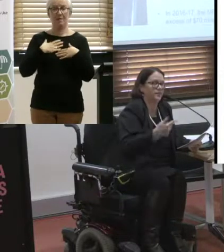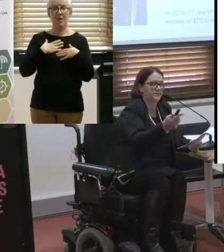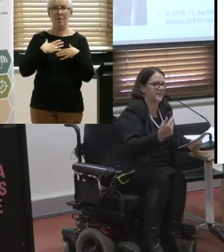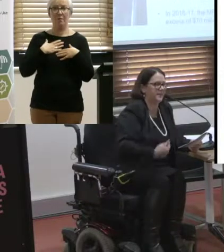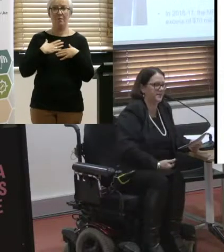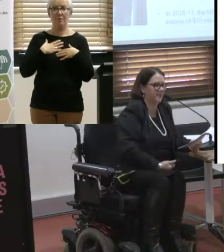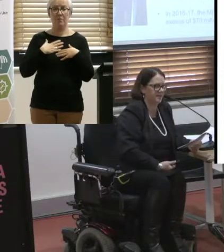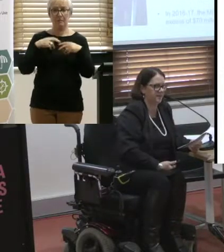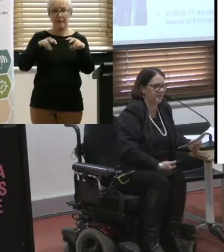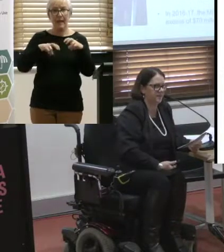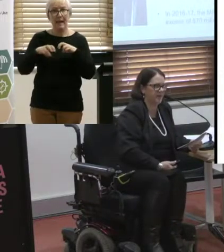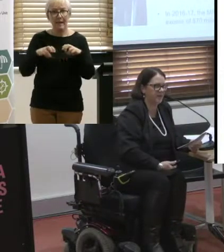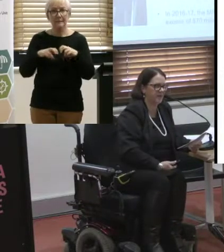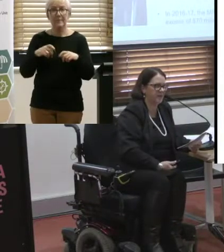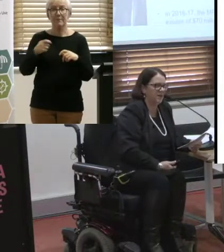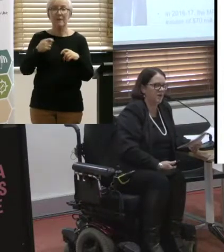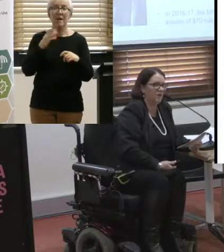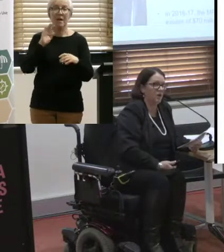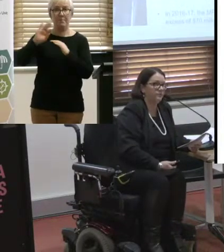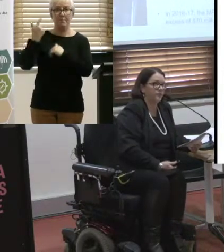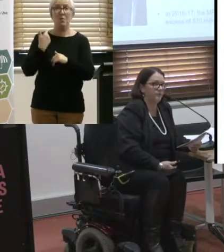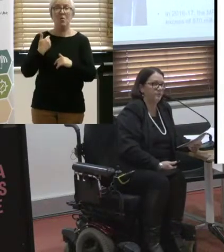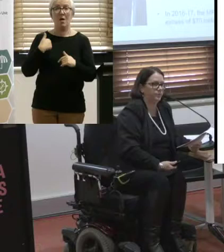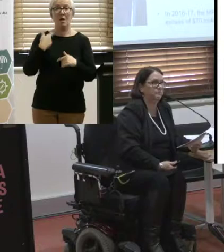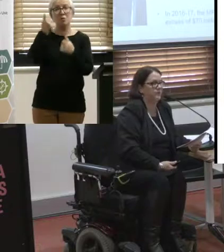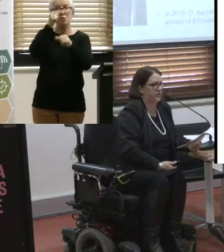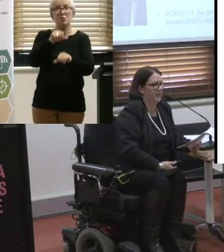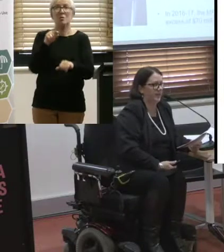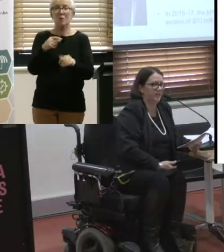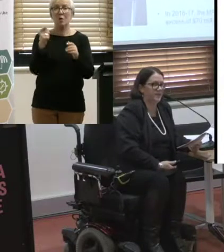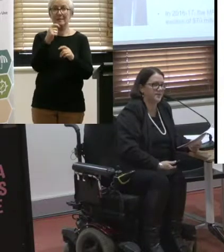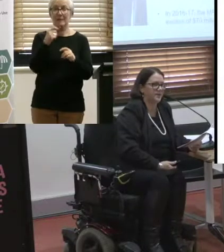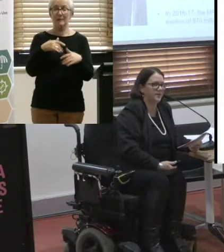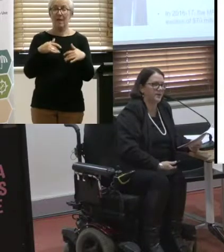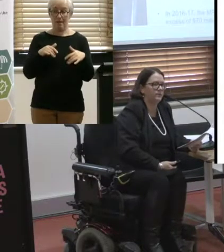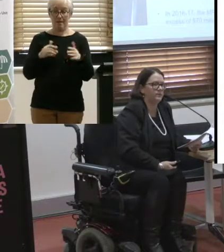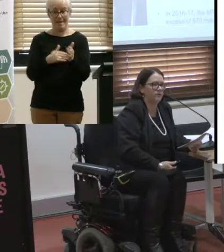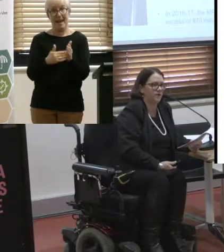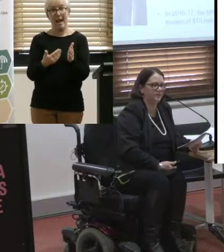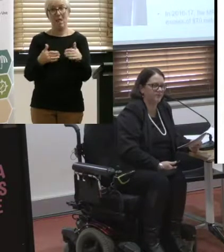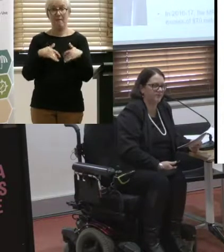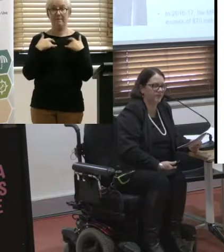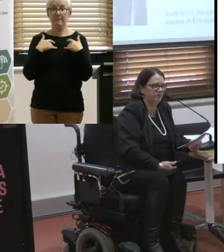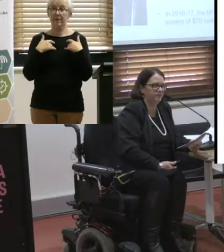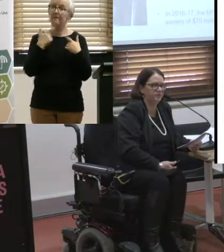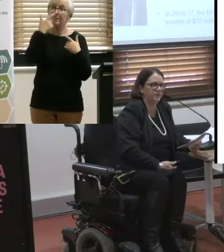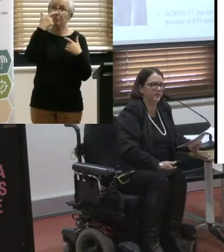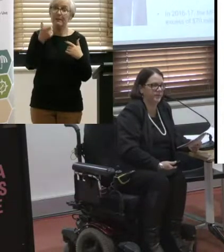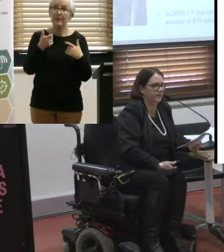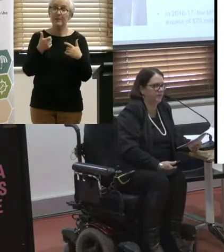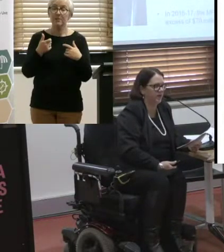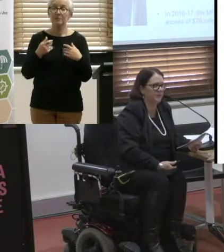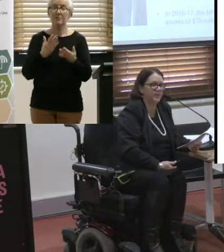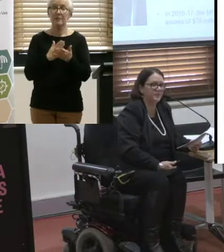when I was taking those taxis out of town. But I'm privileged and I'm blessed that I'm now able to drive and I live a very